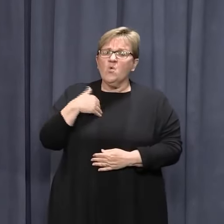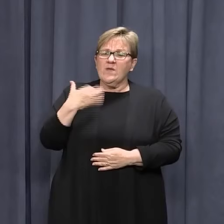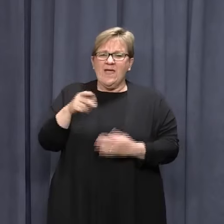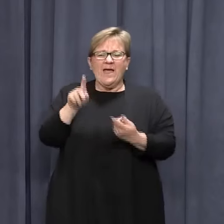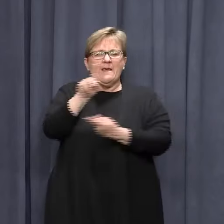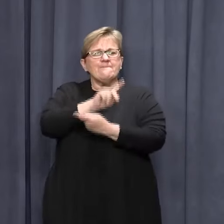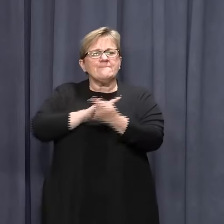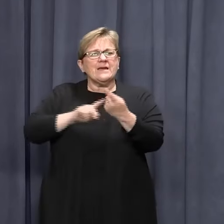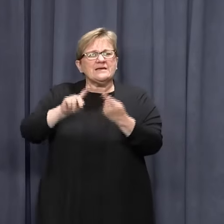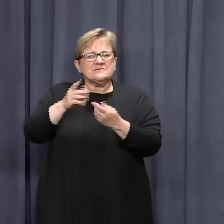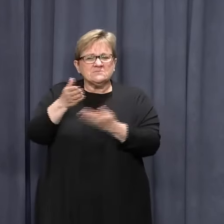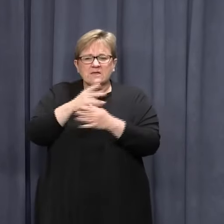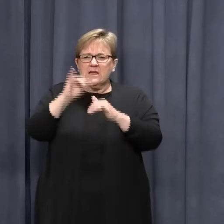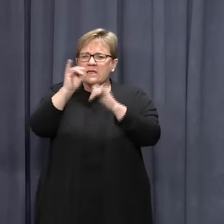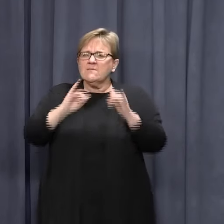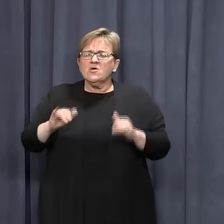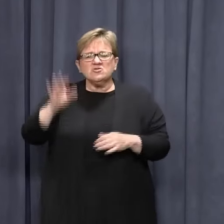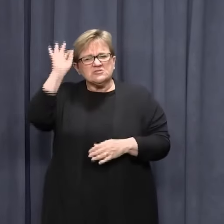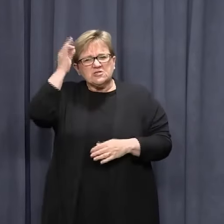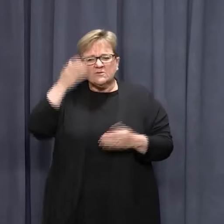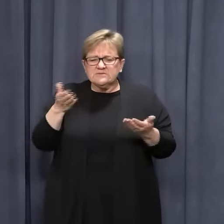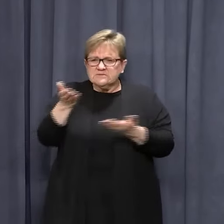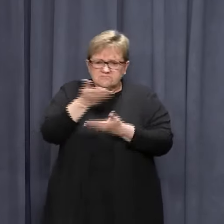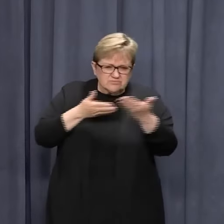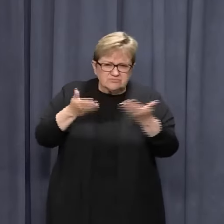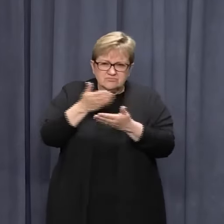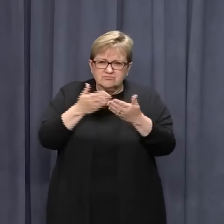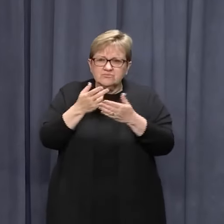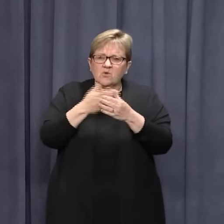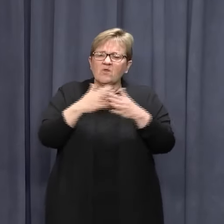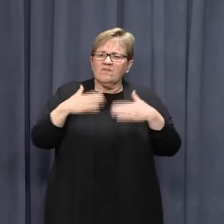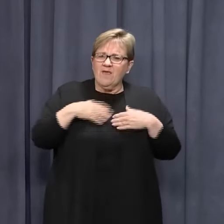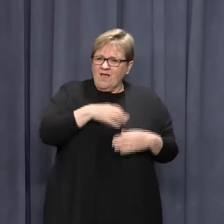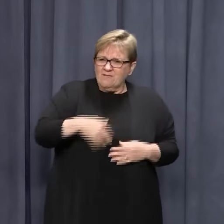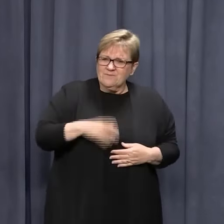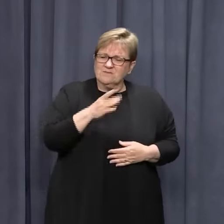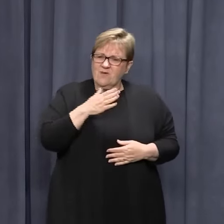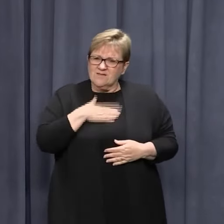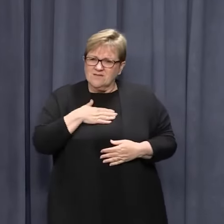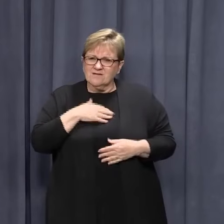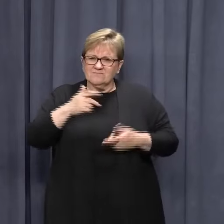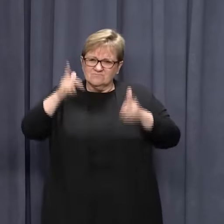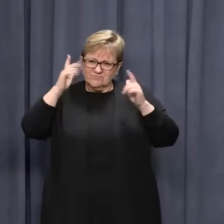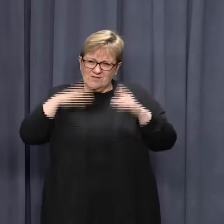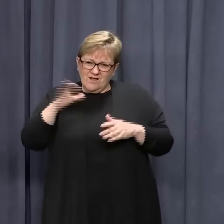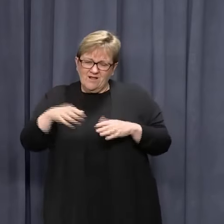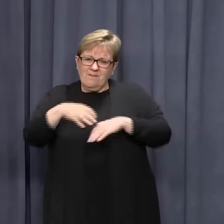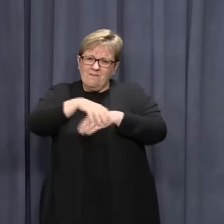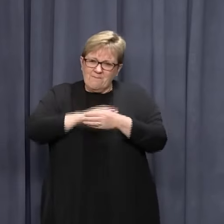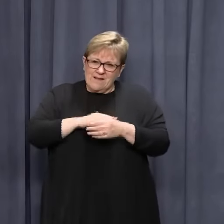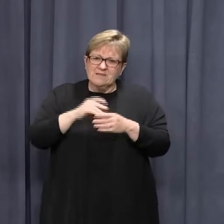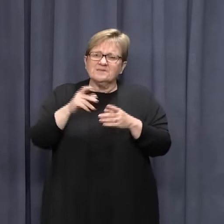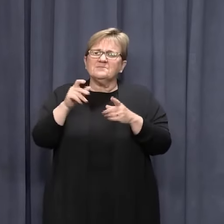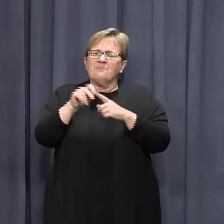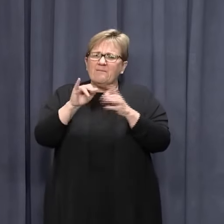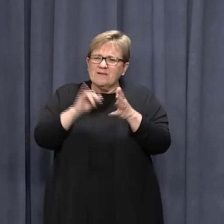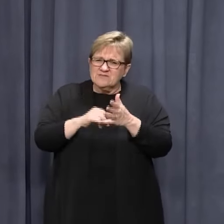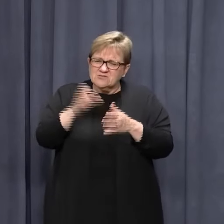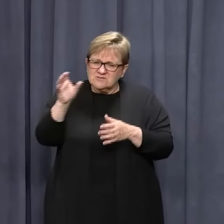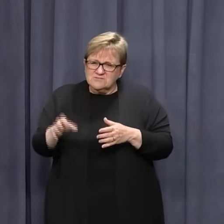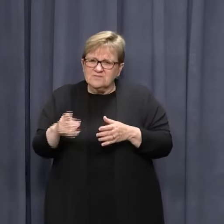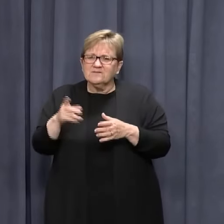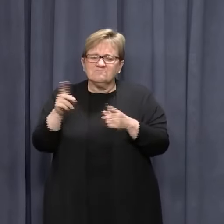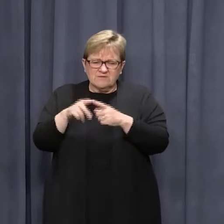had a meeting of the emergency committee with the health minister, myself, the chief health officer, the police commissioner, the public sector commissioner,